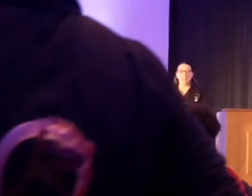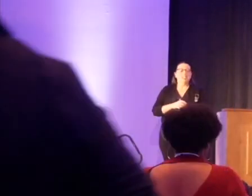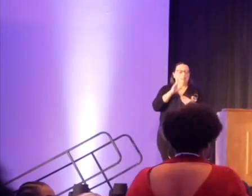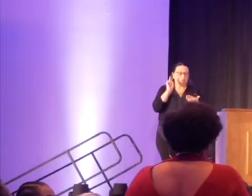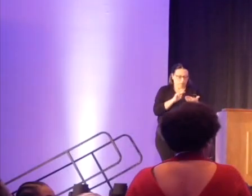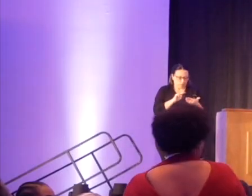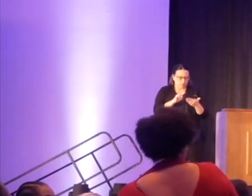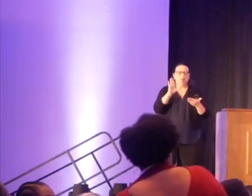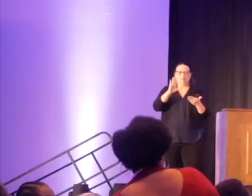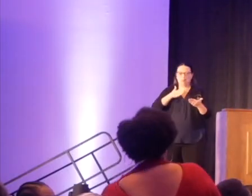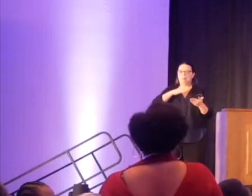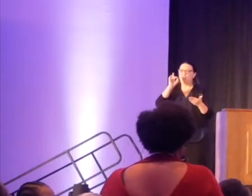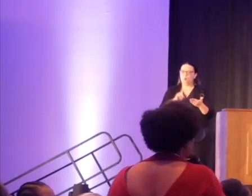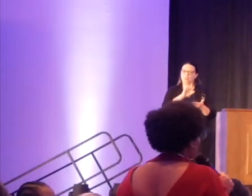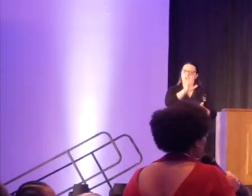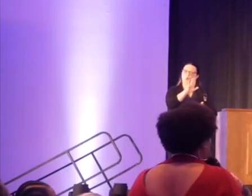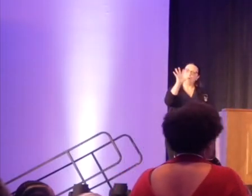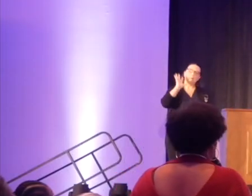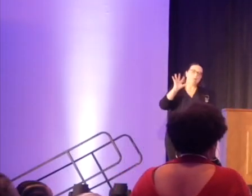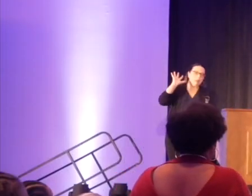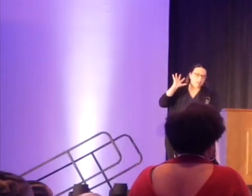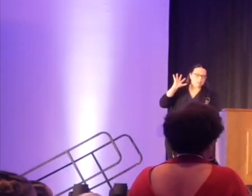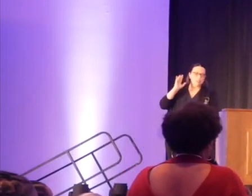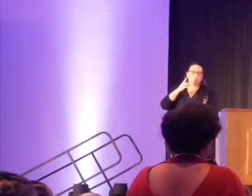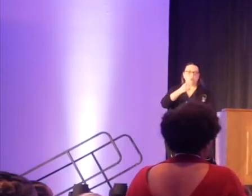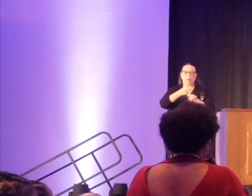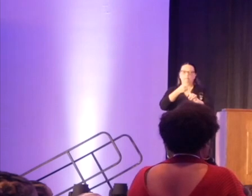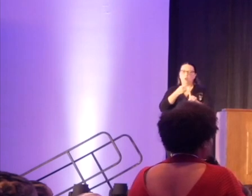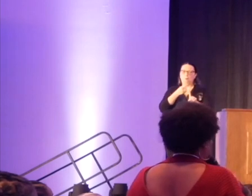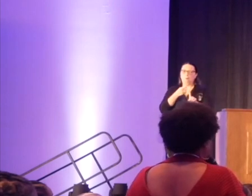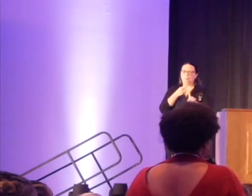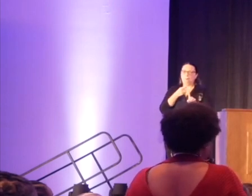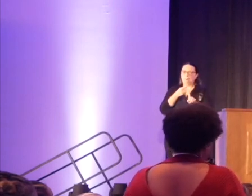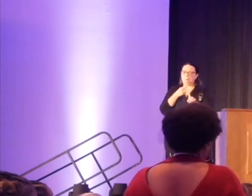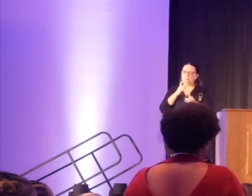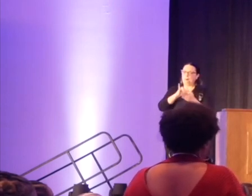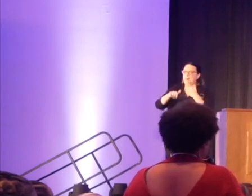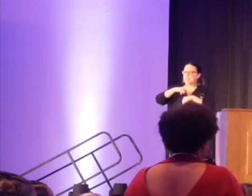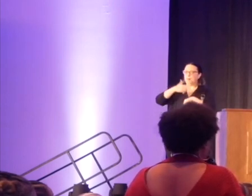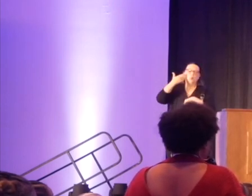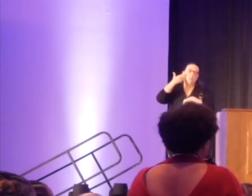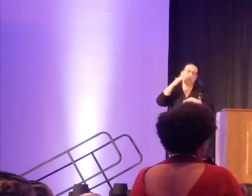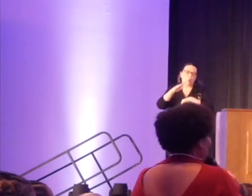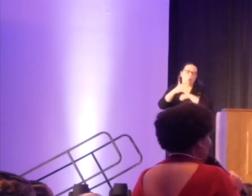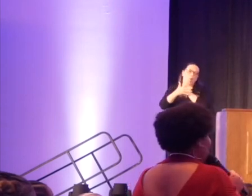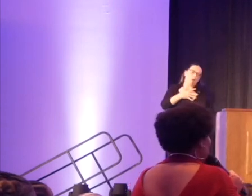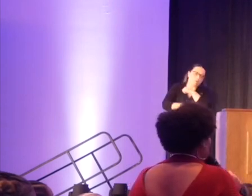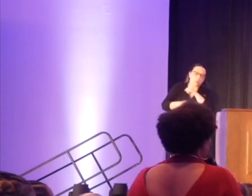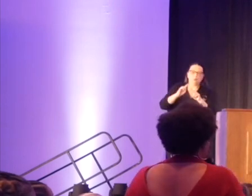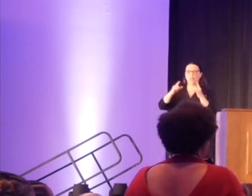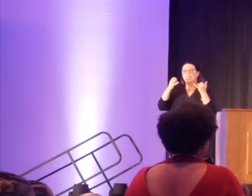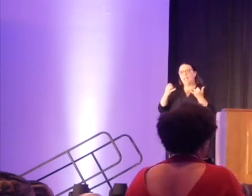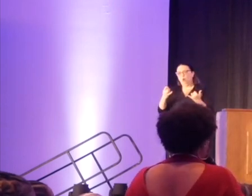was about, yeah, your past, and you come from that, you said at that time you didn't know it was poverty, and now where you are